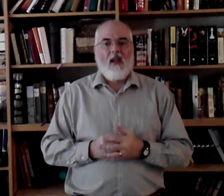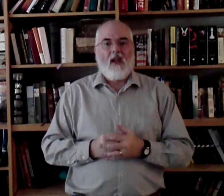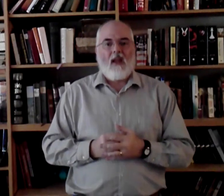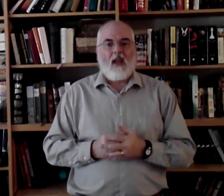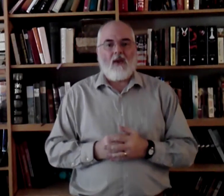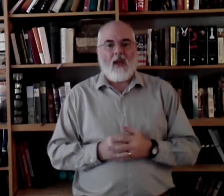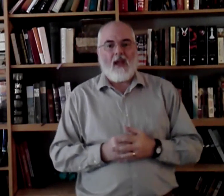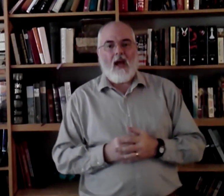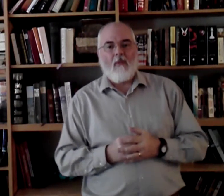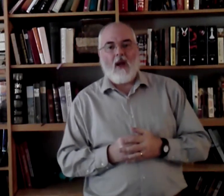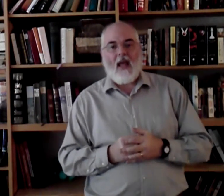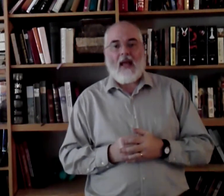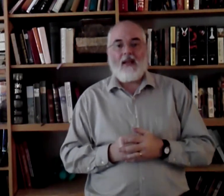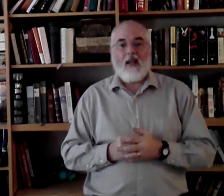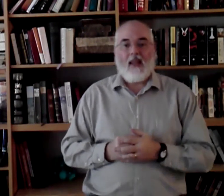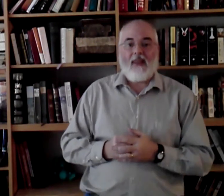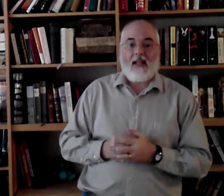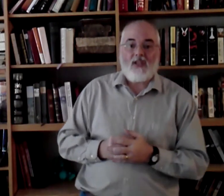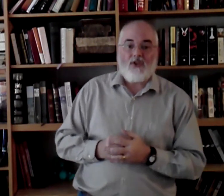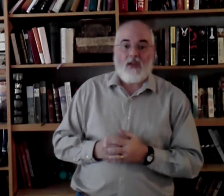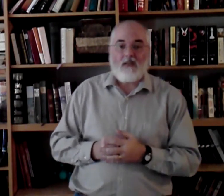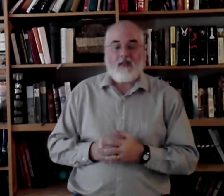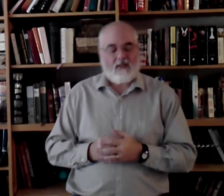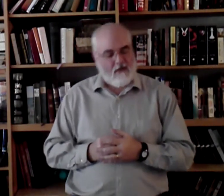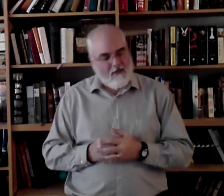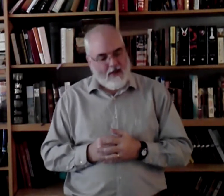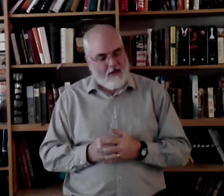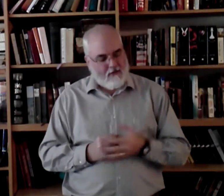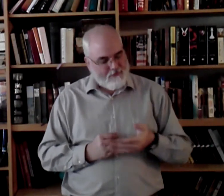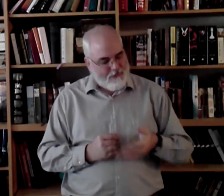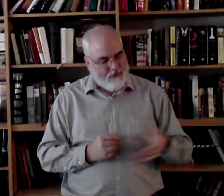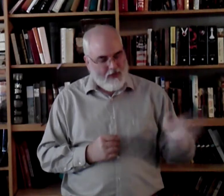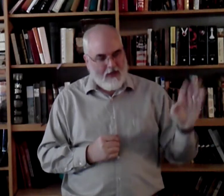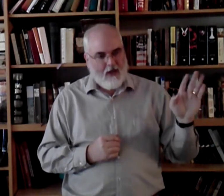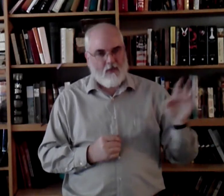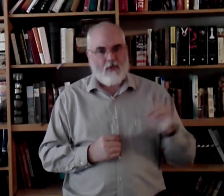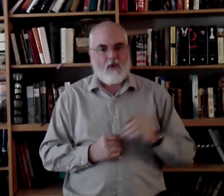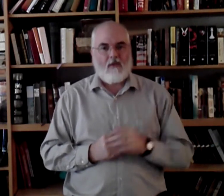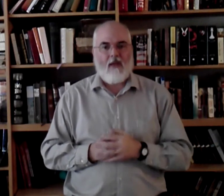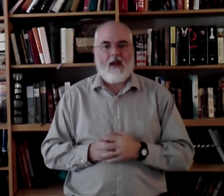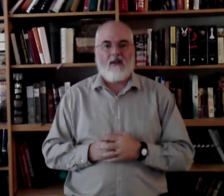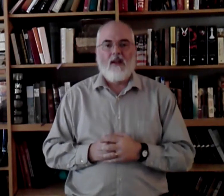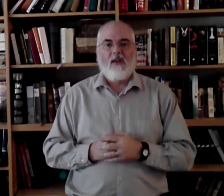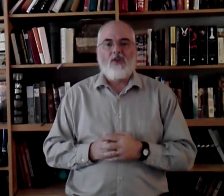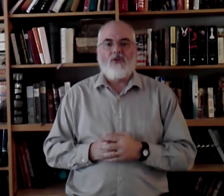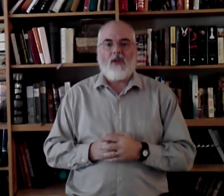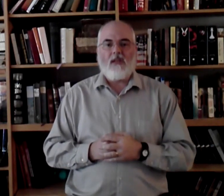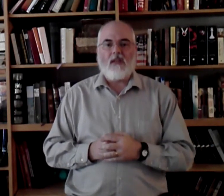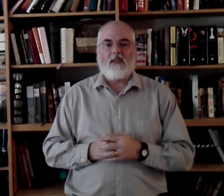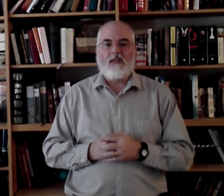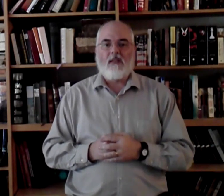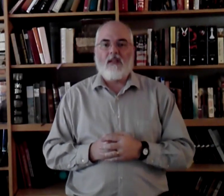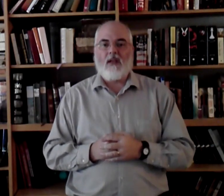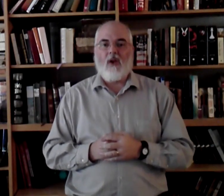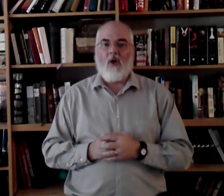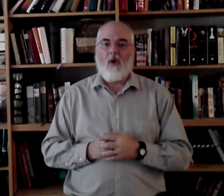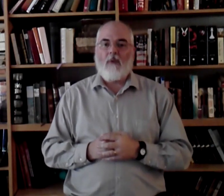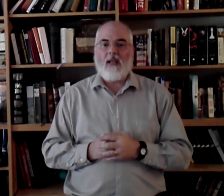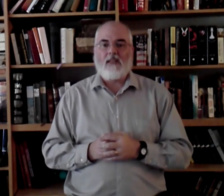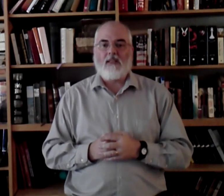Okay. I'm glad that Jesus, that, out with the word that, Jesus did all my sins